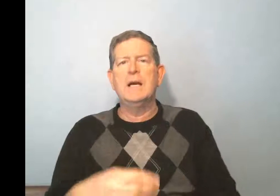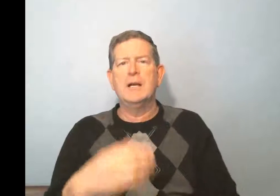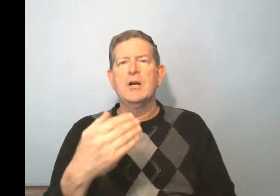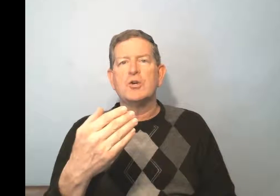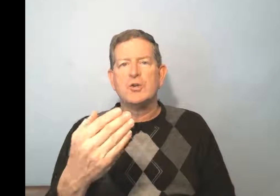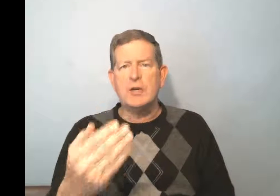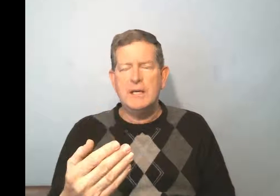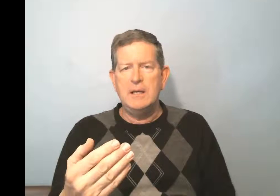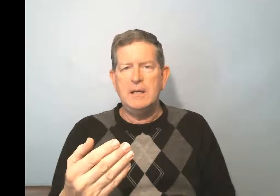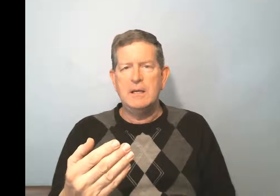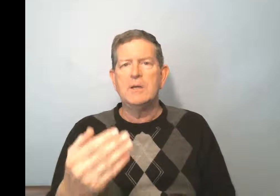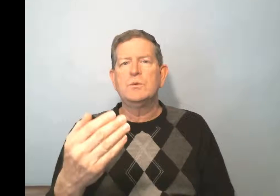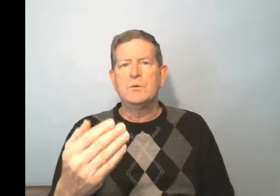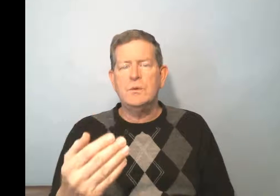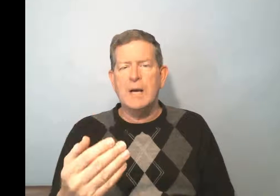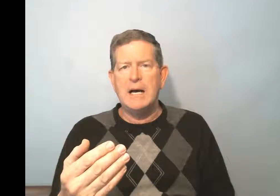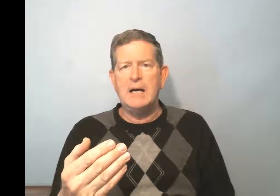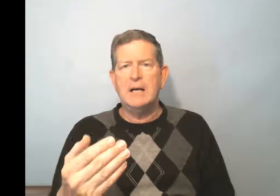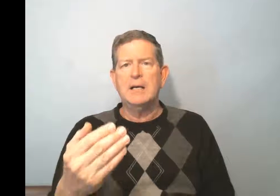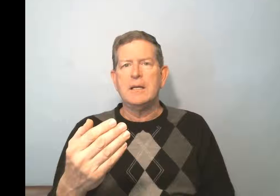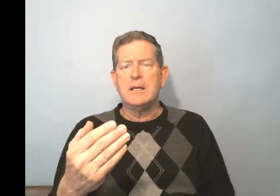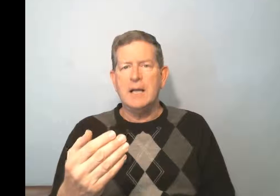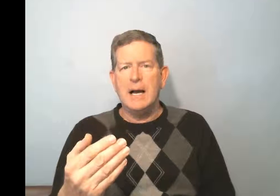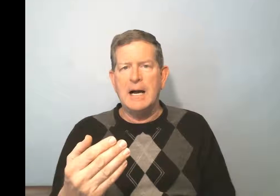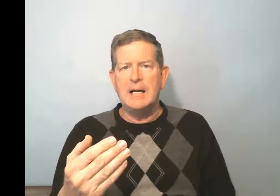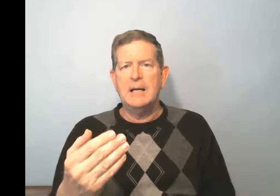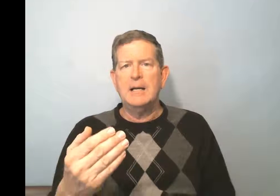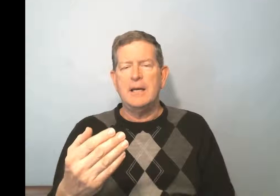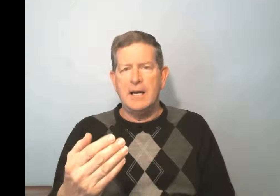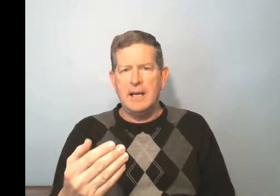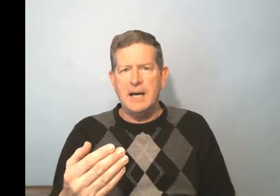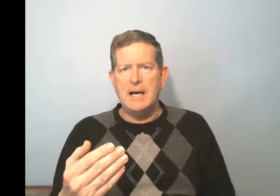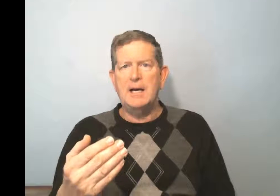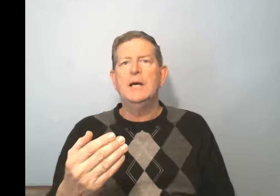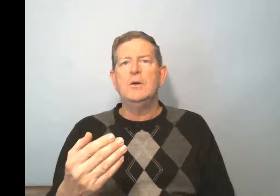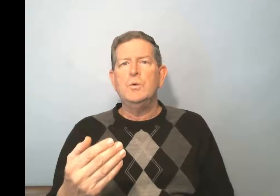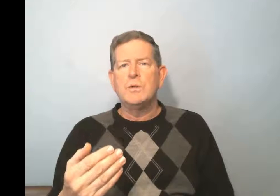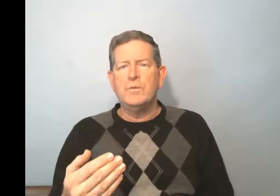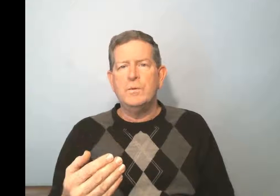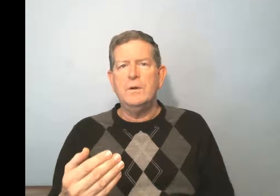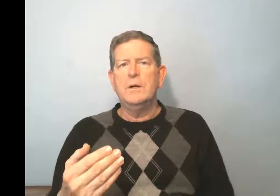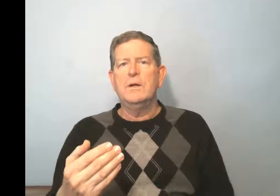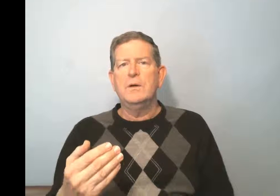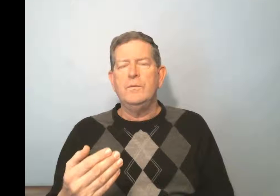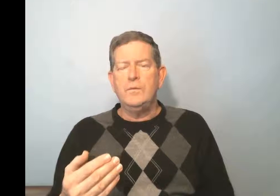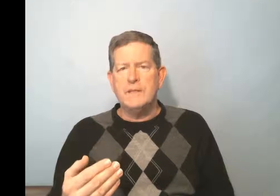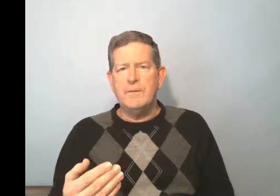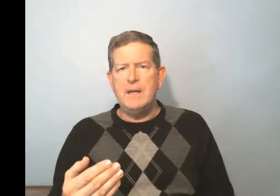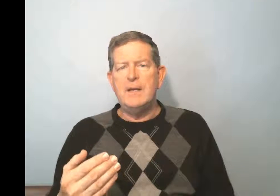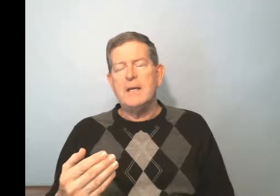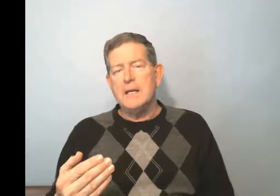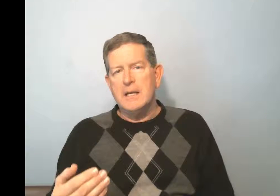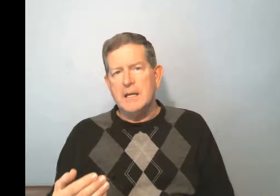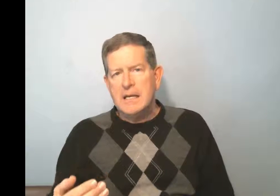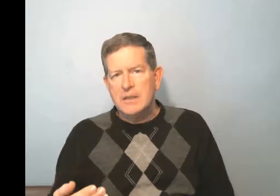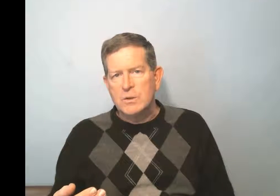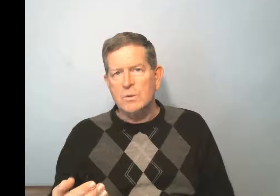again, j'ai, tu as, il a, elle a, nous avons, vous avez, ils ont,